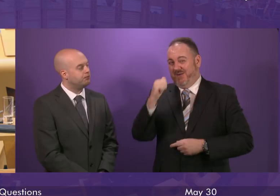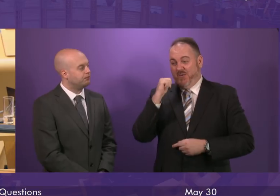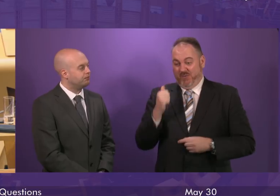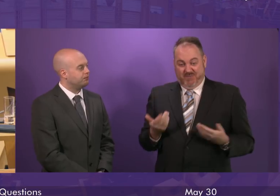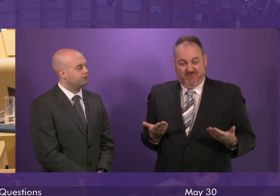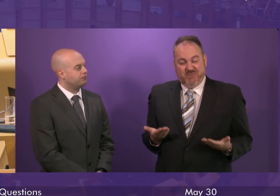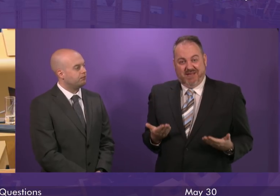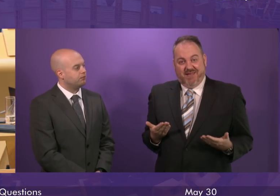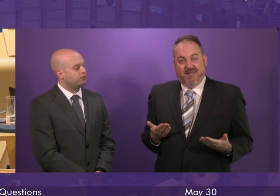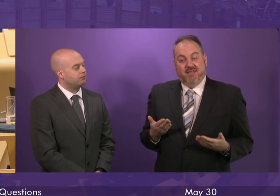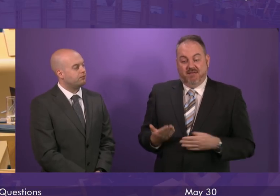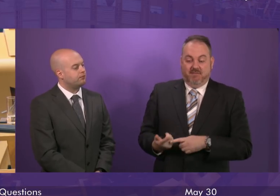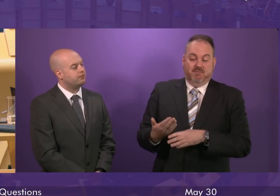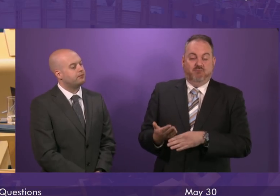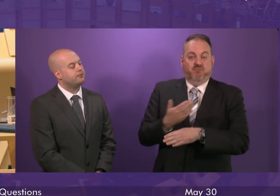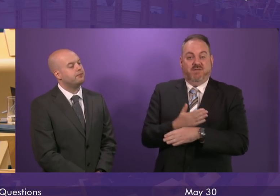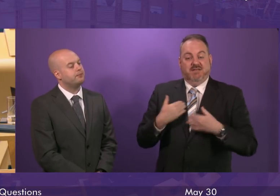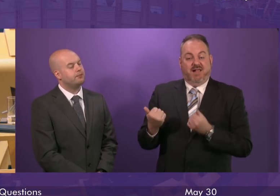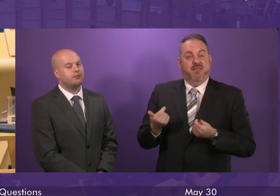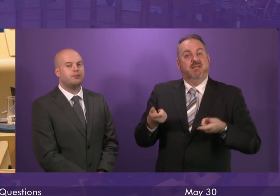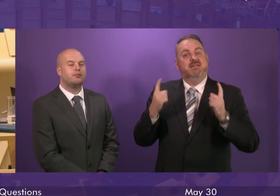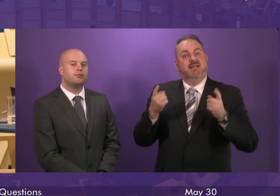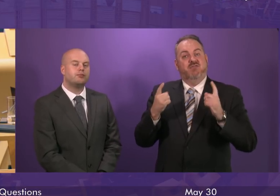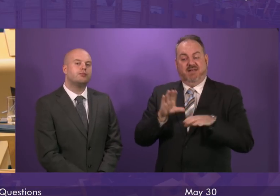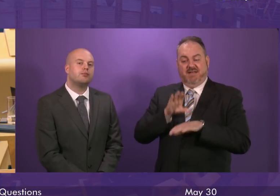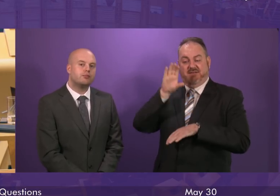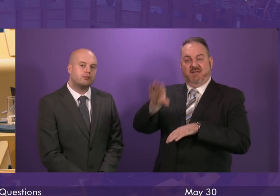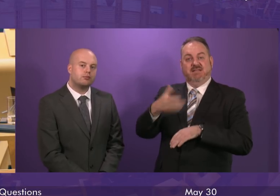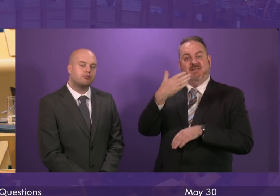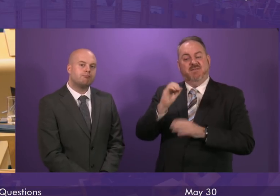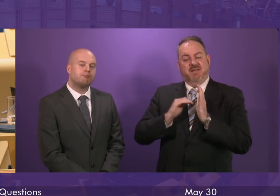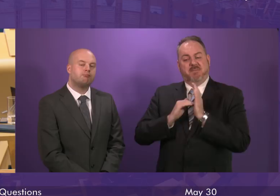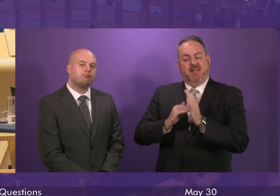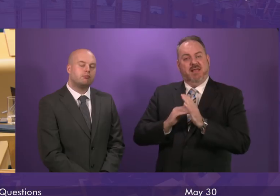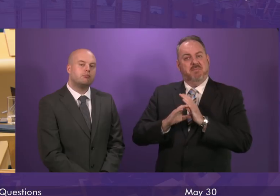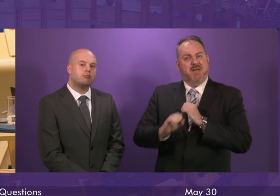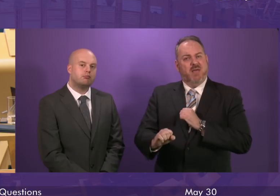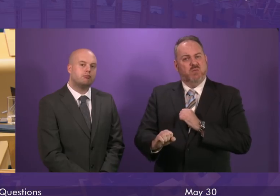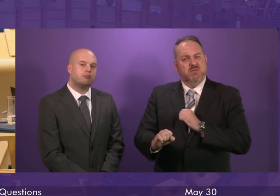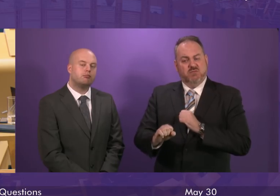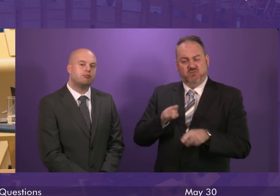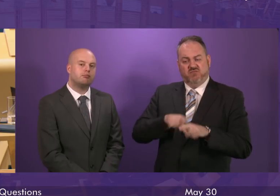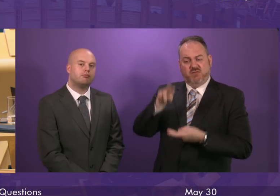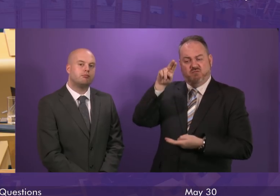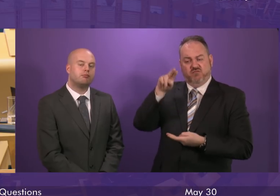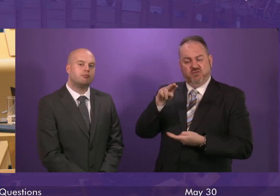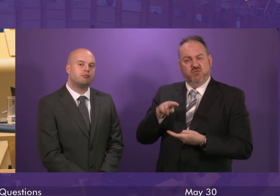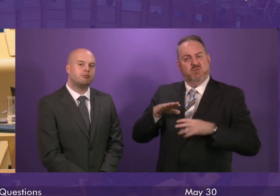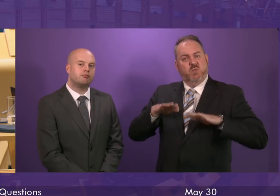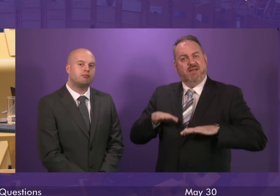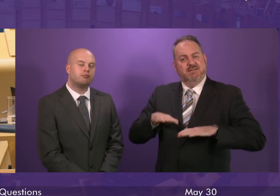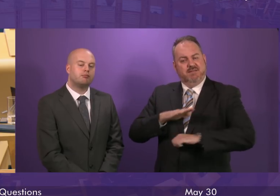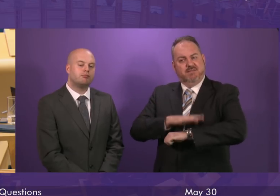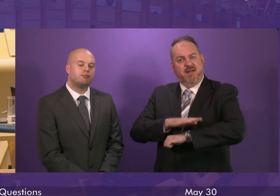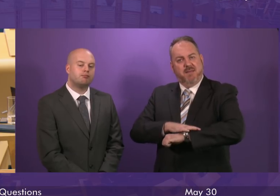Secretary's predecessor announced a new £50 million investment plan to reduce waiting times that would, she said, reduce waiting times particularly